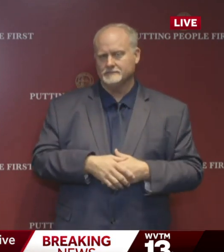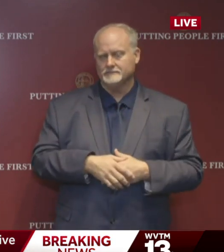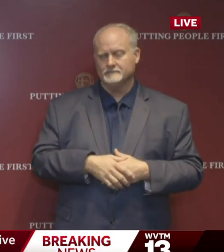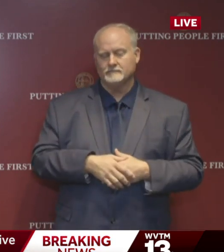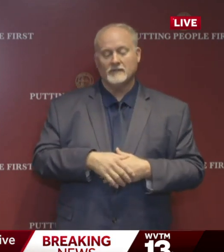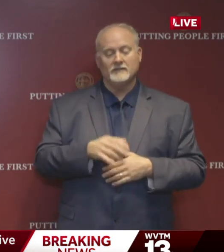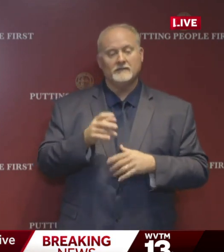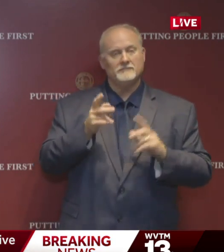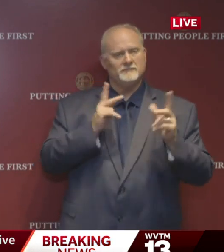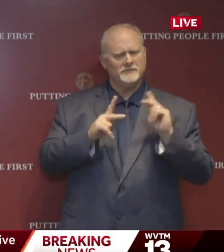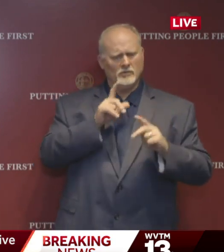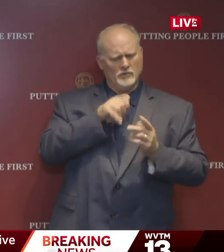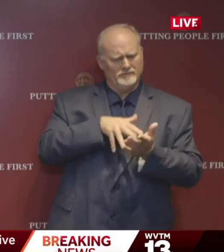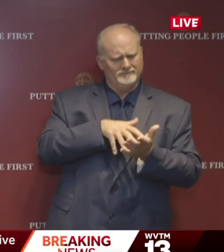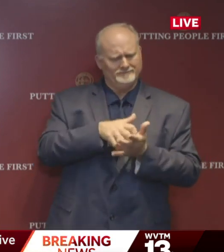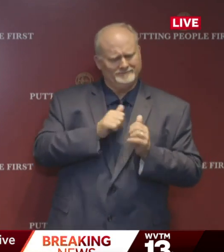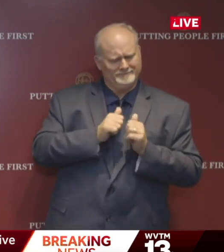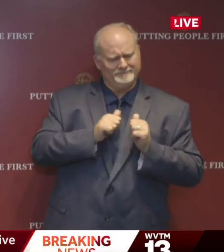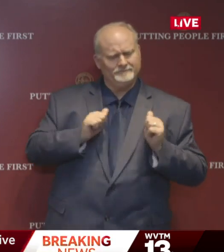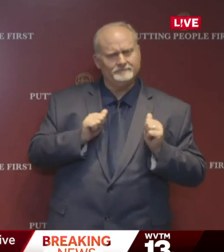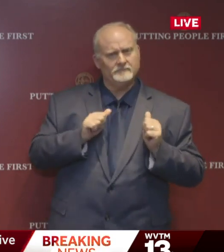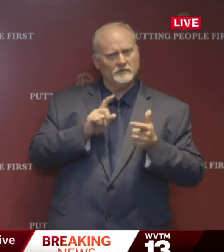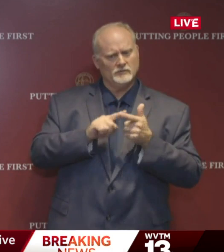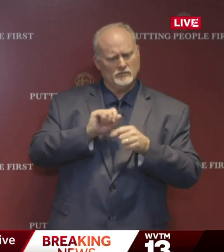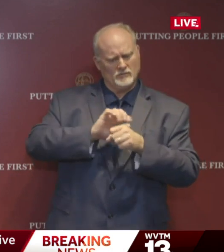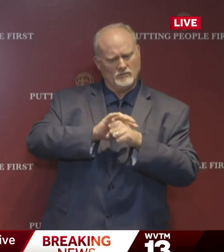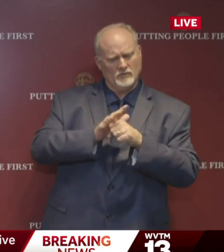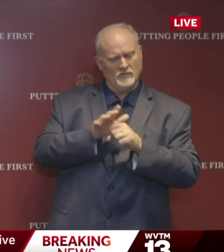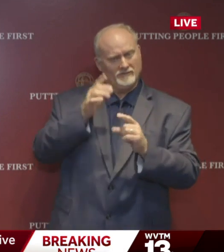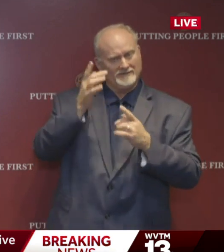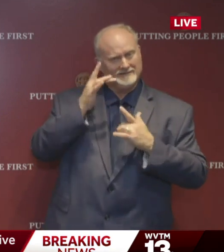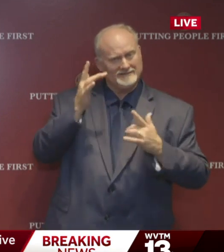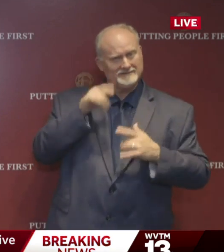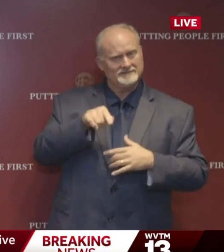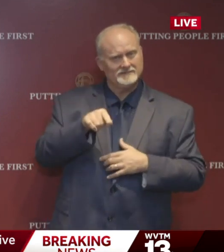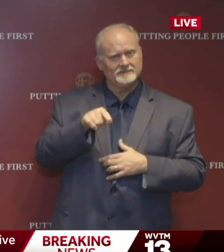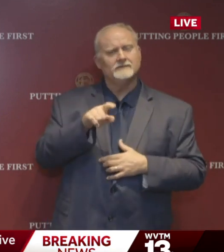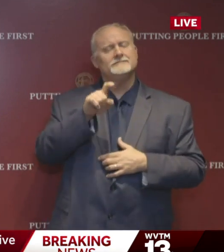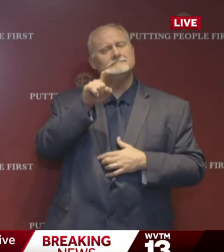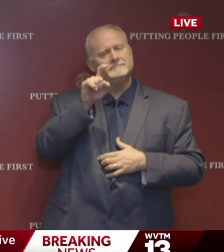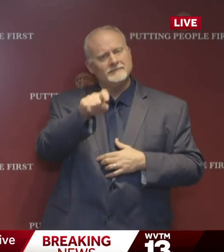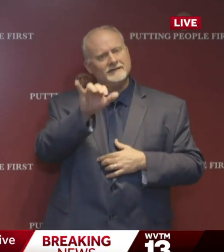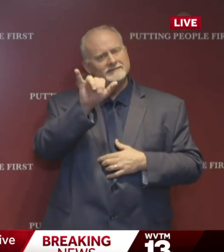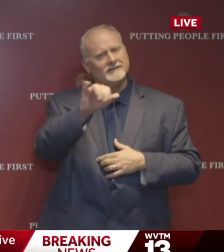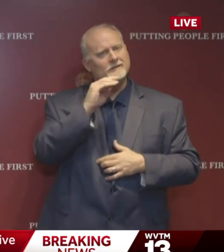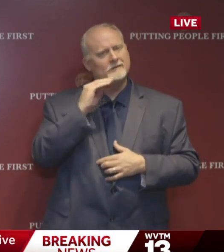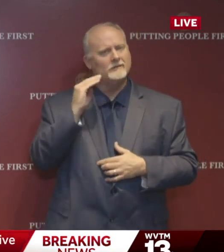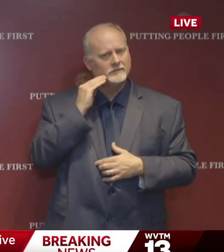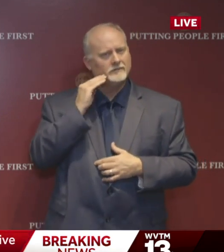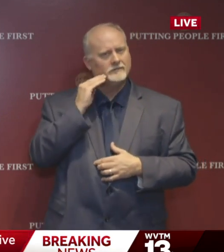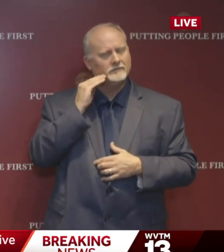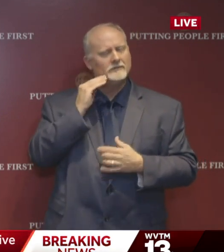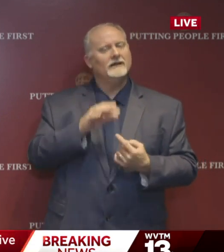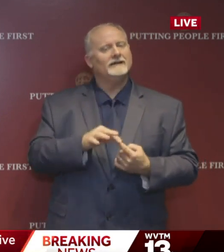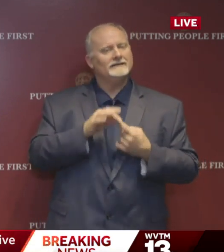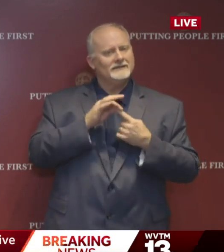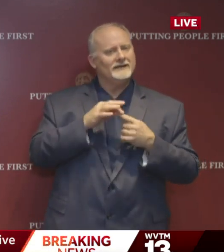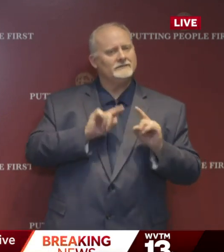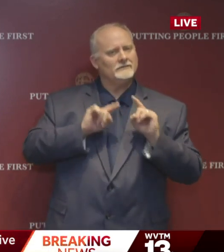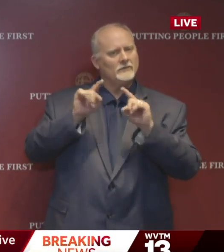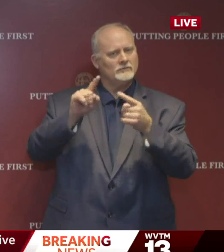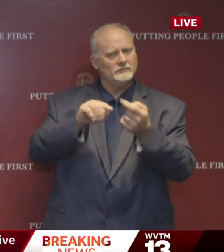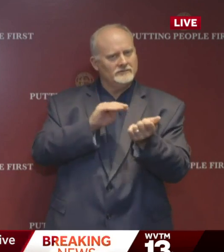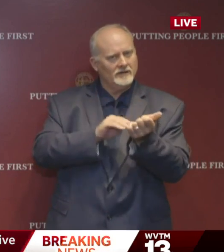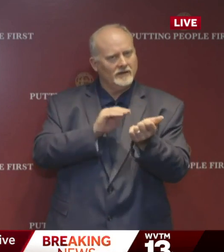People vulnerable to the most serious effects of the COVID-19 disease must remain at home unless seeking medical